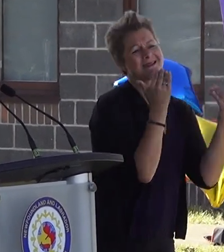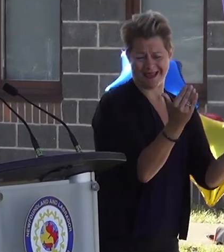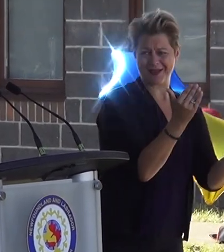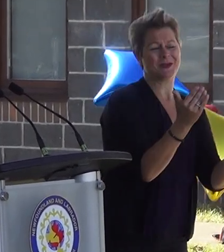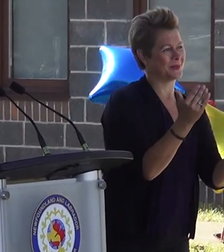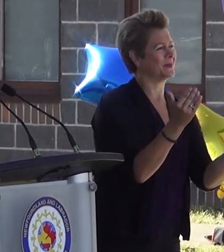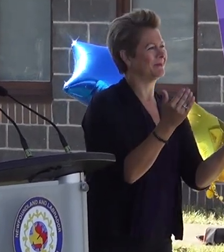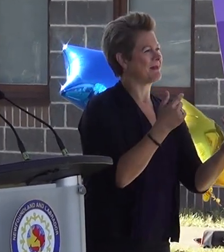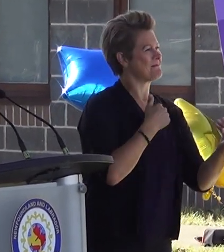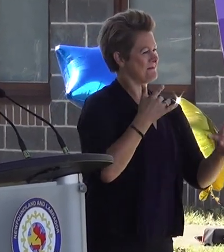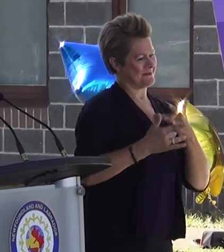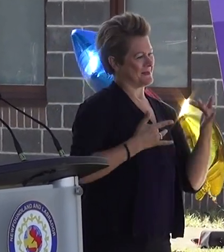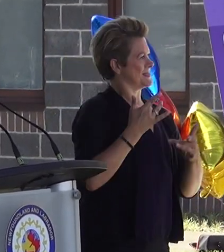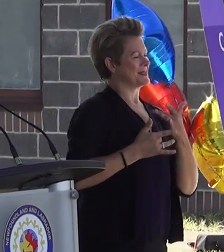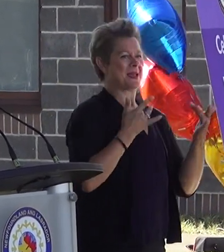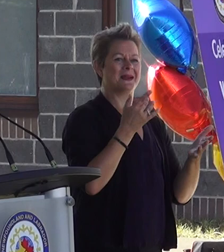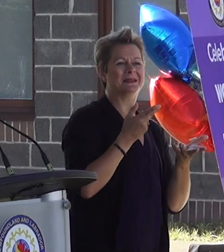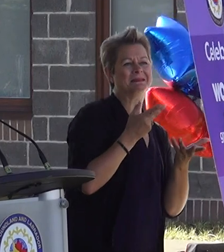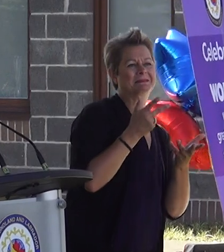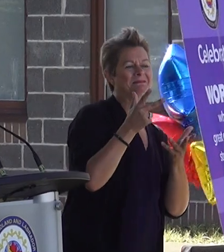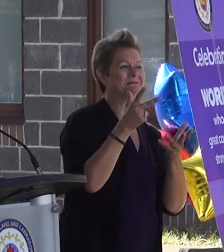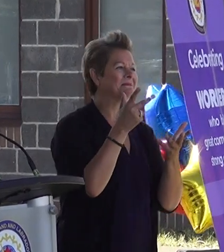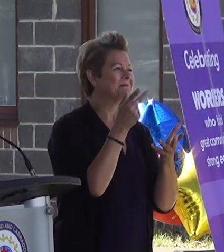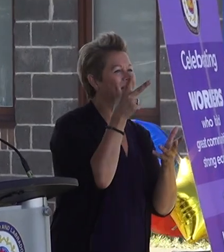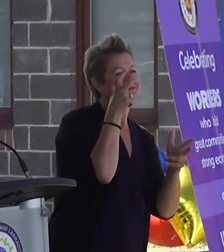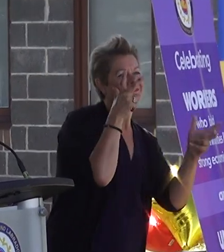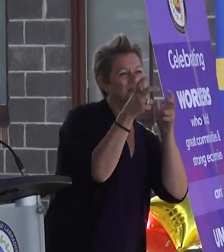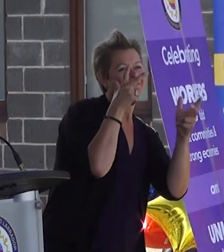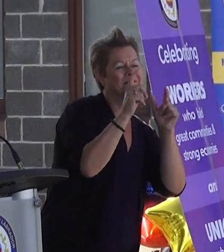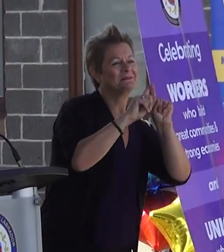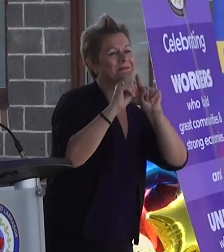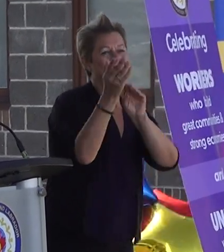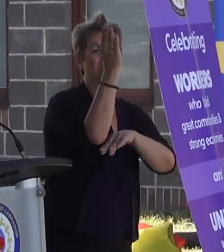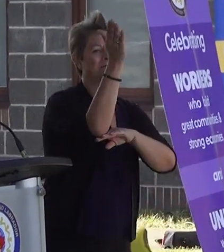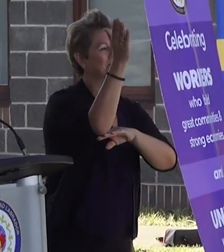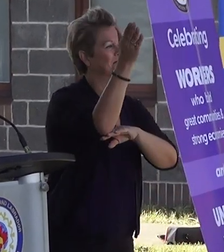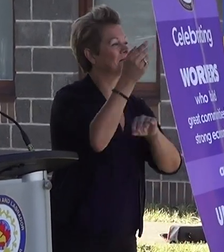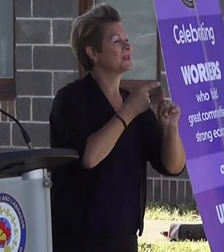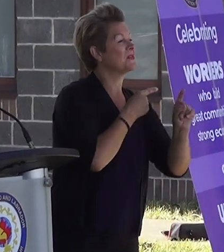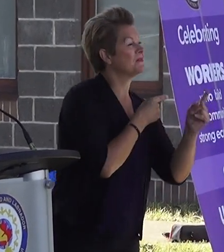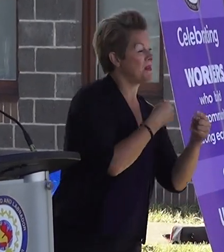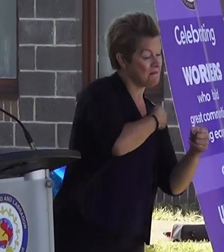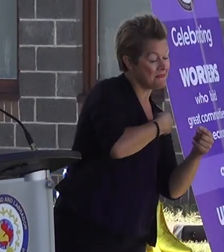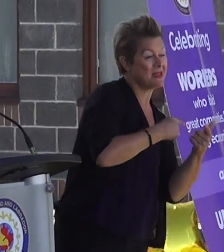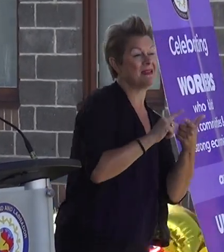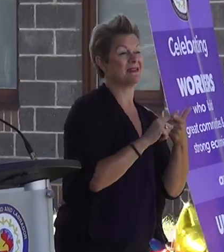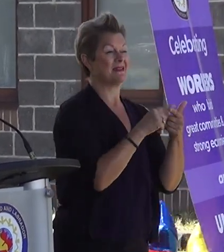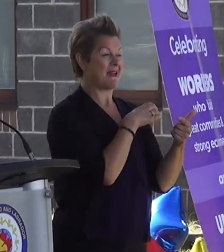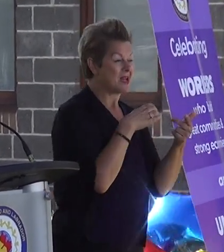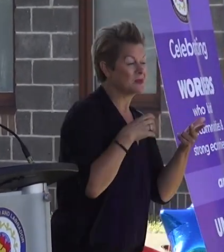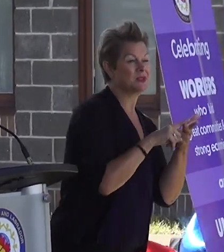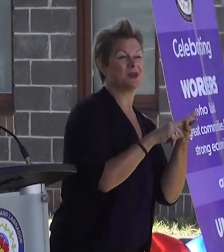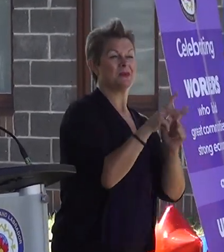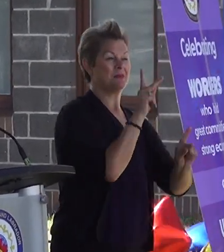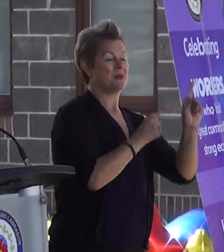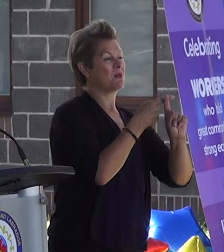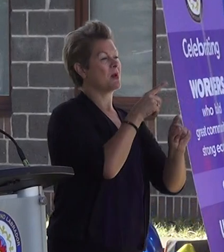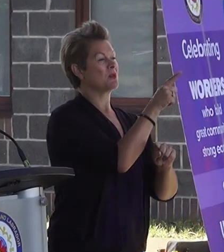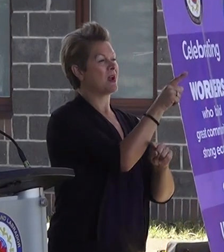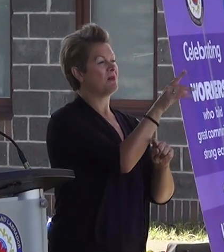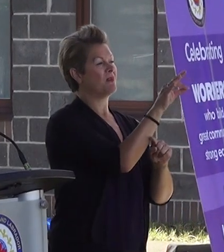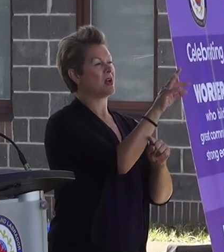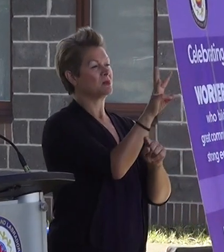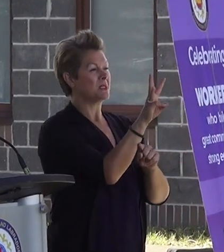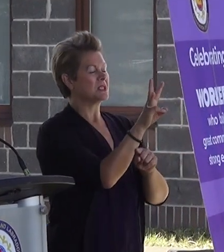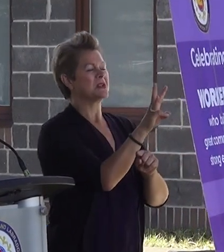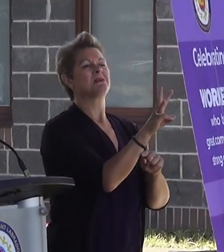hearing the other speakers. And on behalf of my Deputy Mayor and the rest of Council and the residents of Grand Falls, Windsor, I